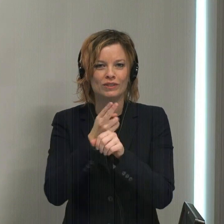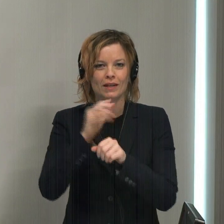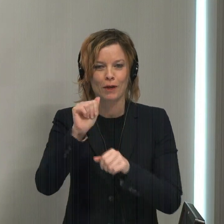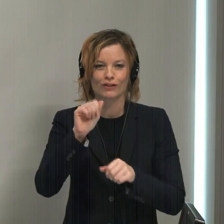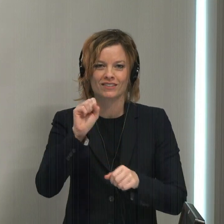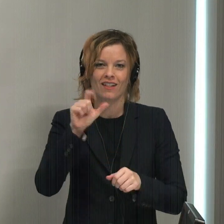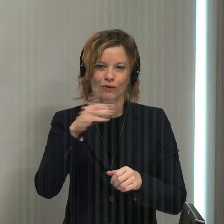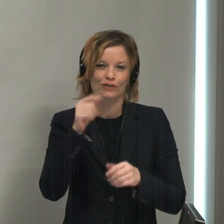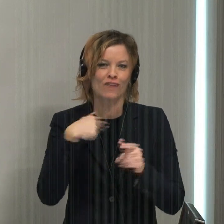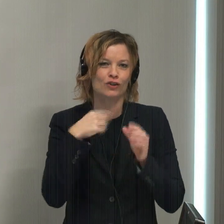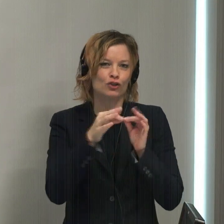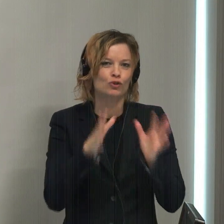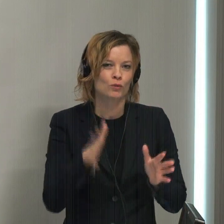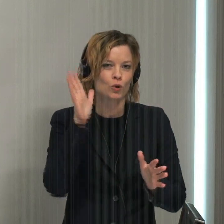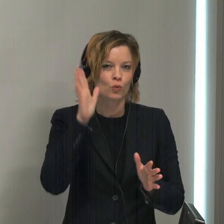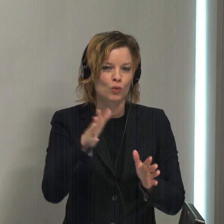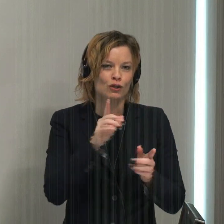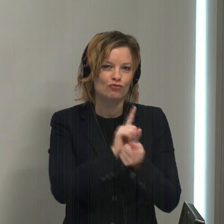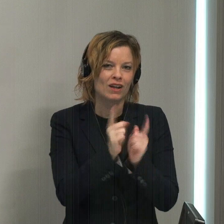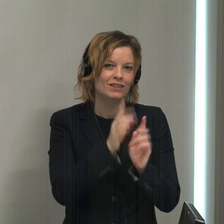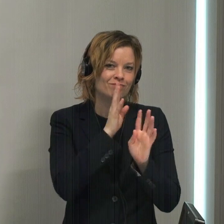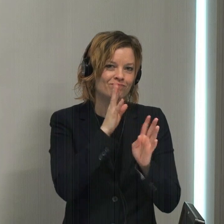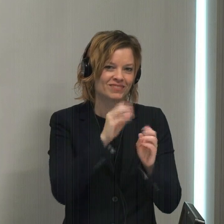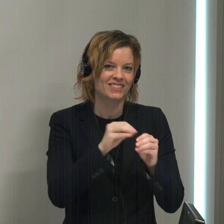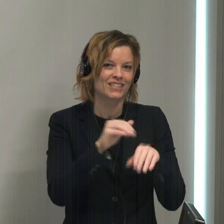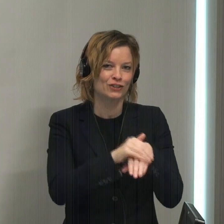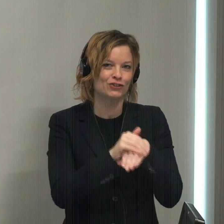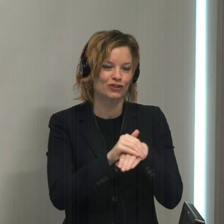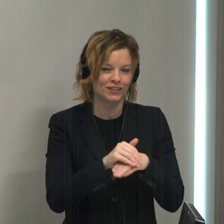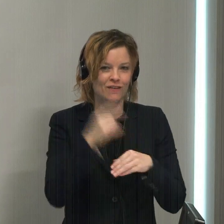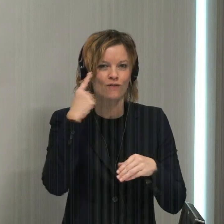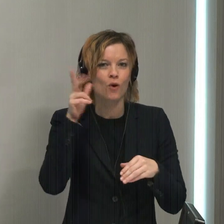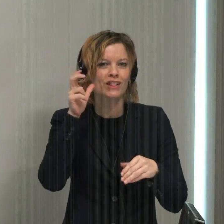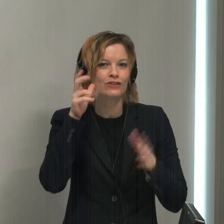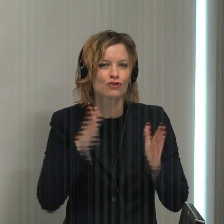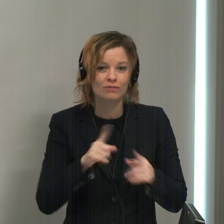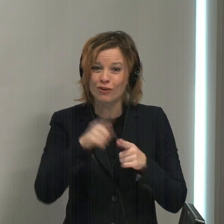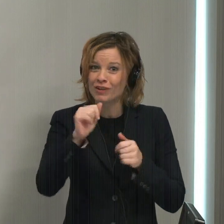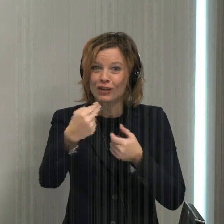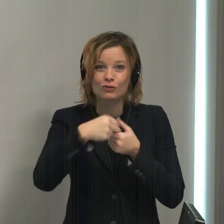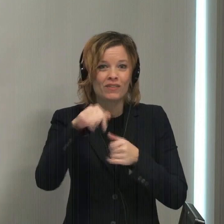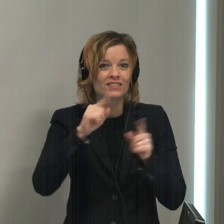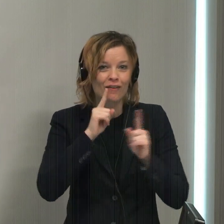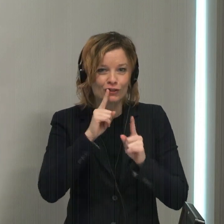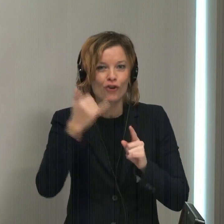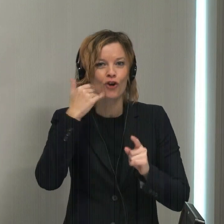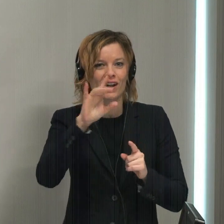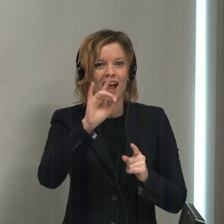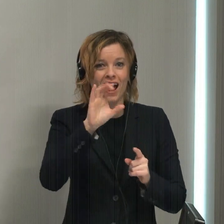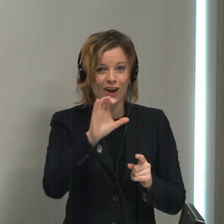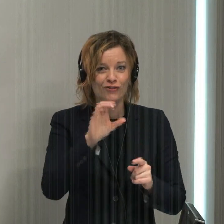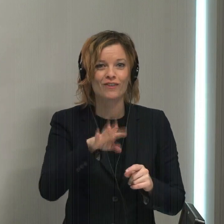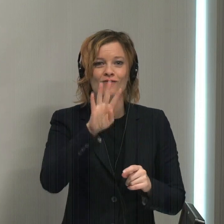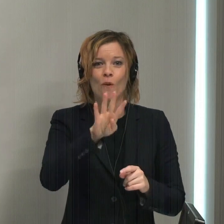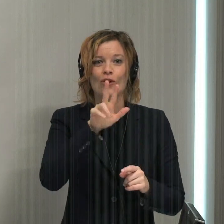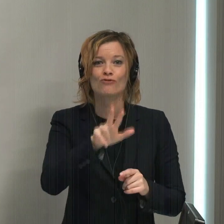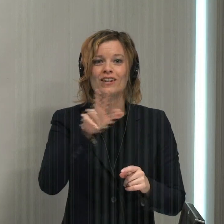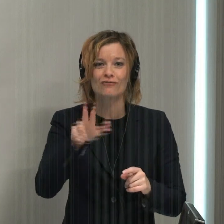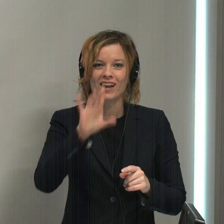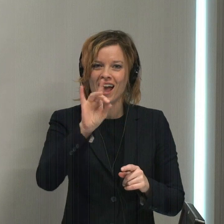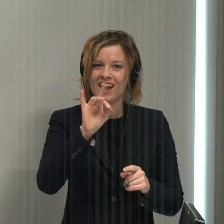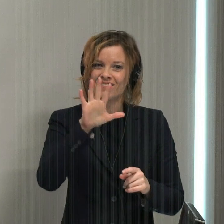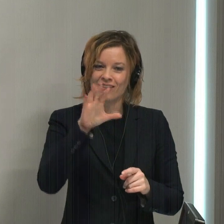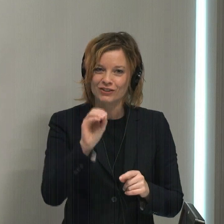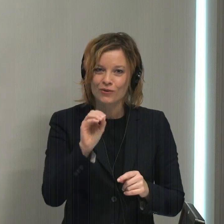Sign Language. An interpreter is translating her comments into English for listeners. But you can join the conversation by calling 800-433